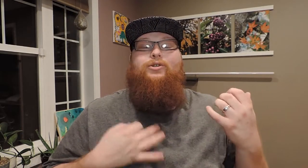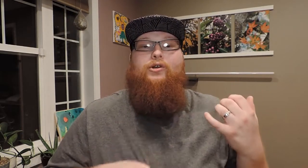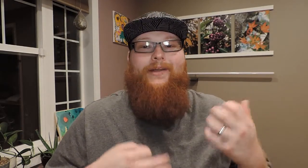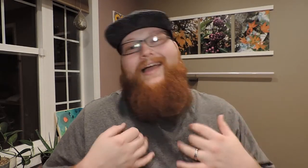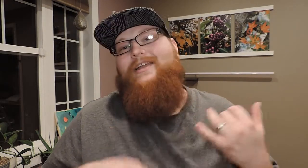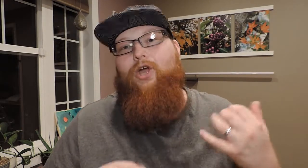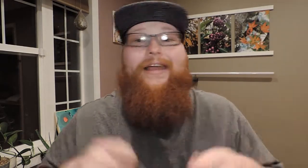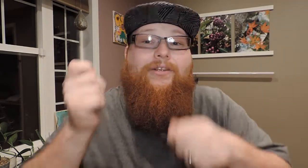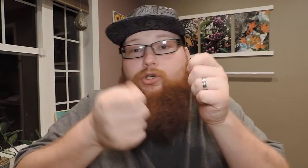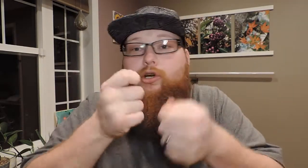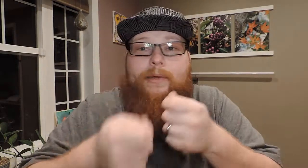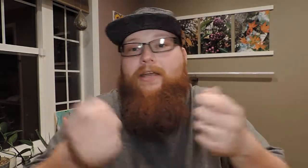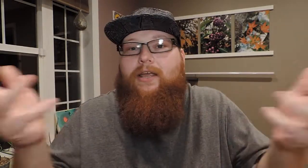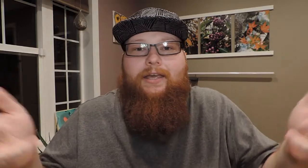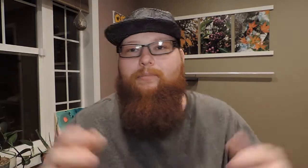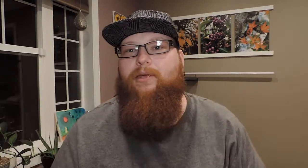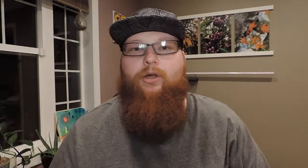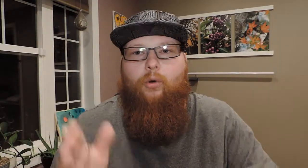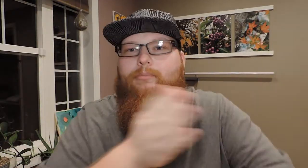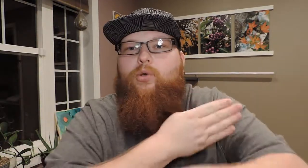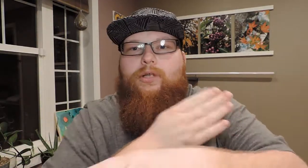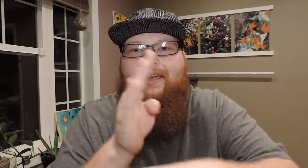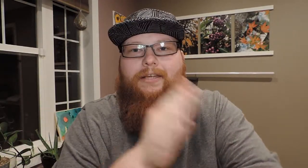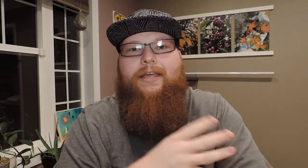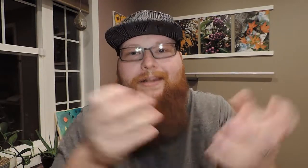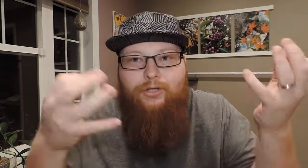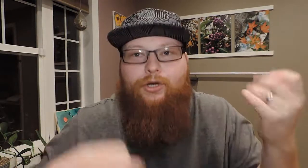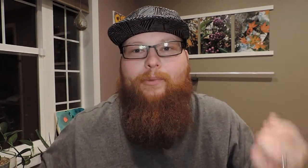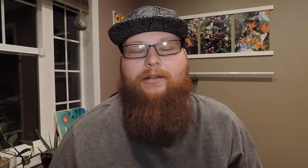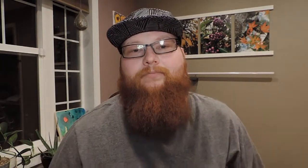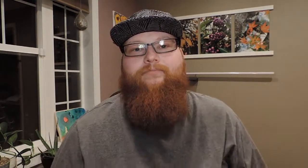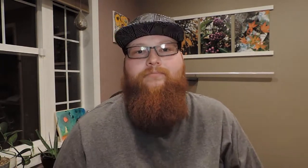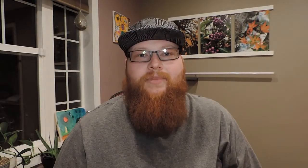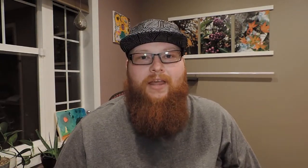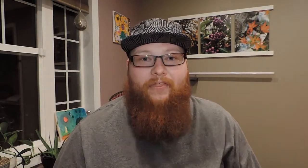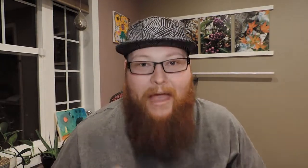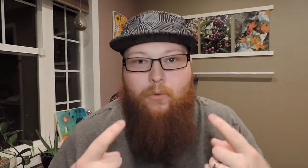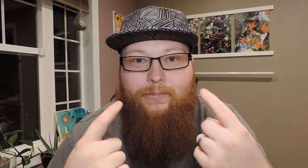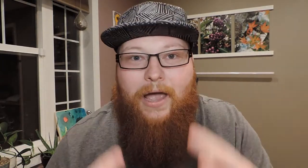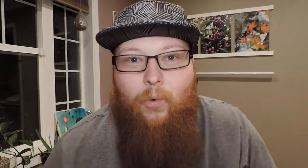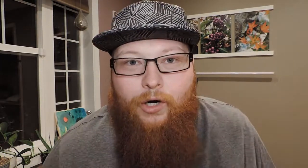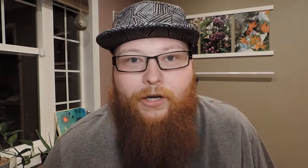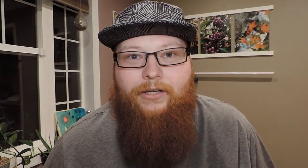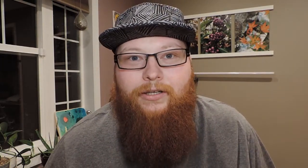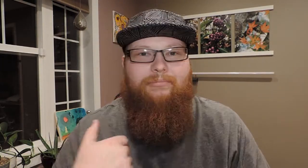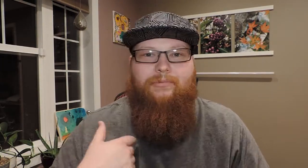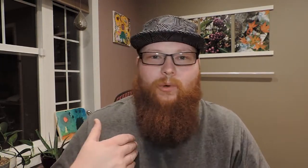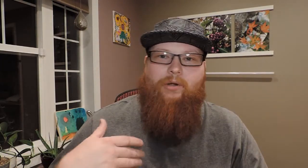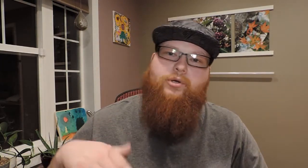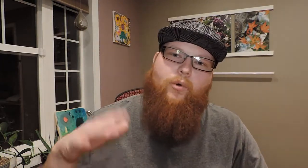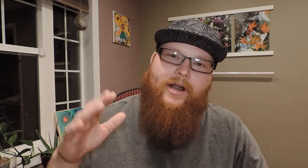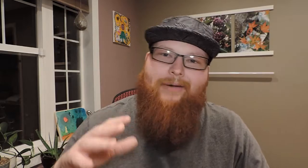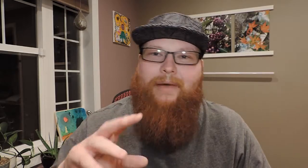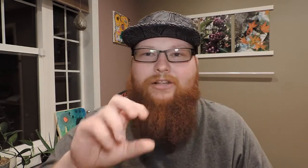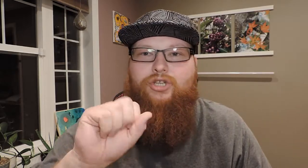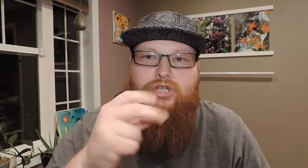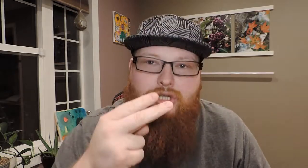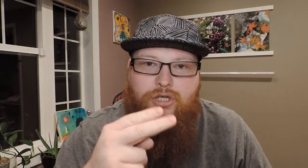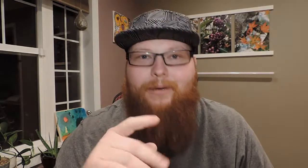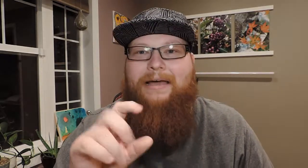Instrument. Not guitar, instrument, and it can be, you know, music. Instrument. That was my word. When I was growing up, my ch and